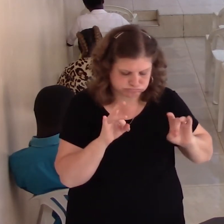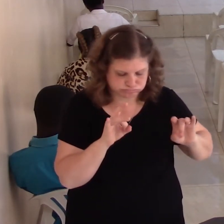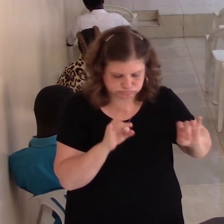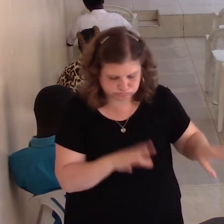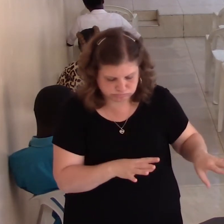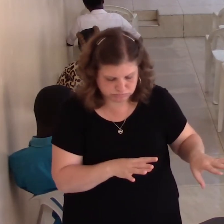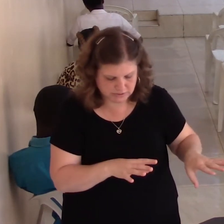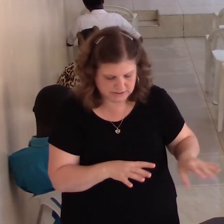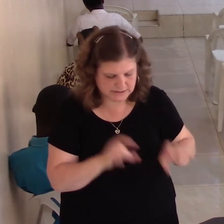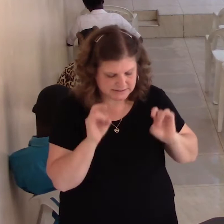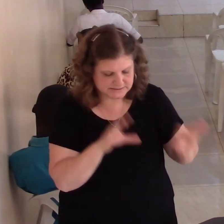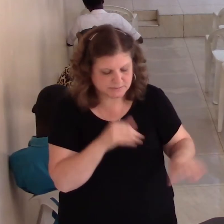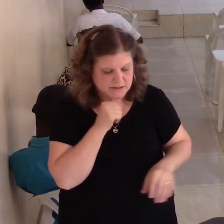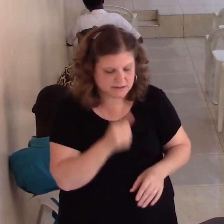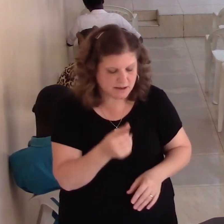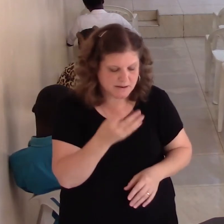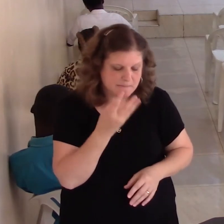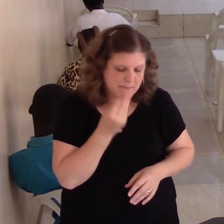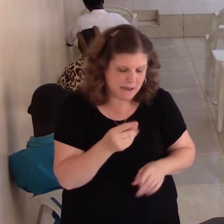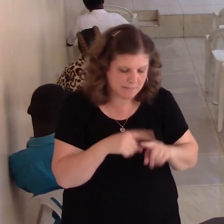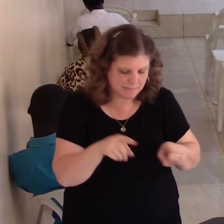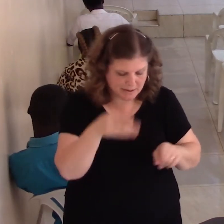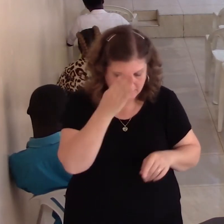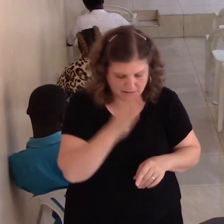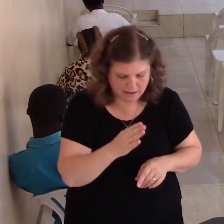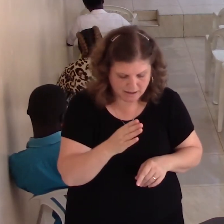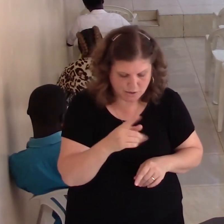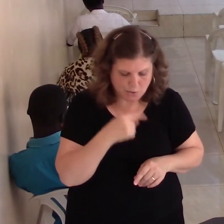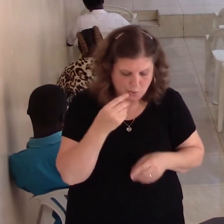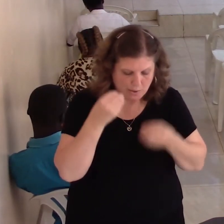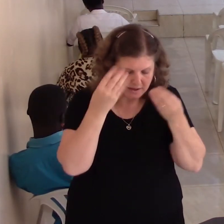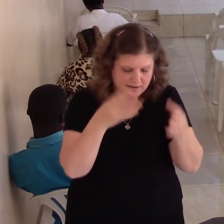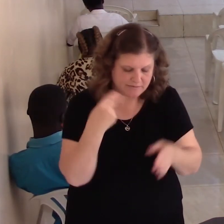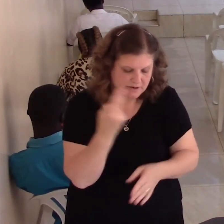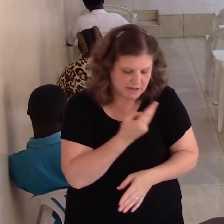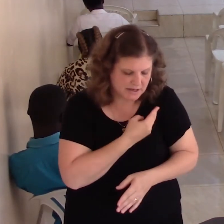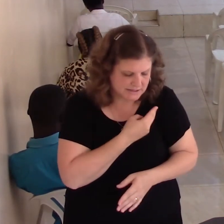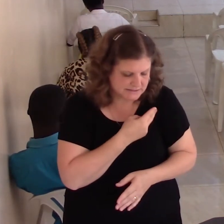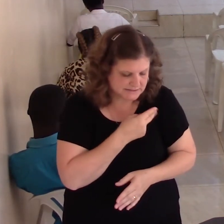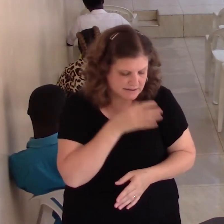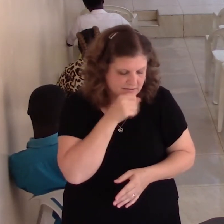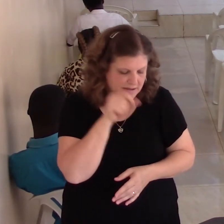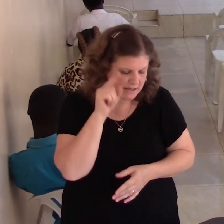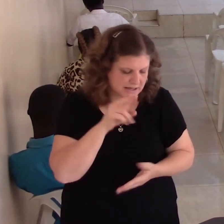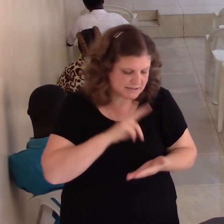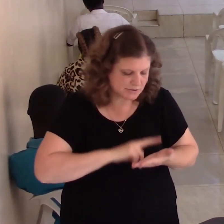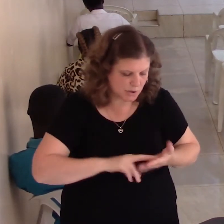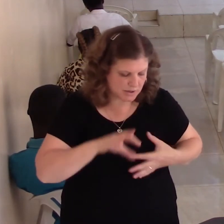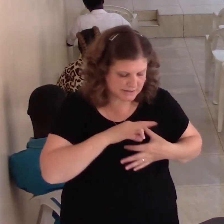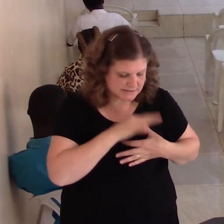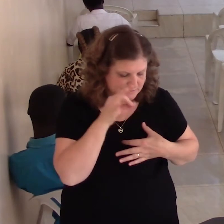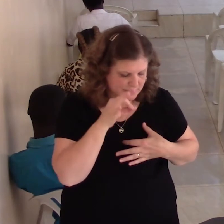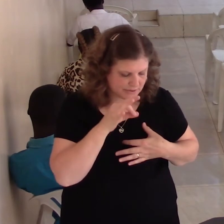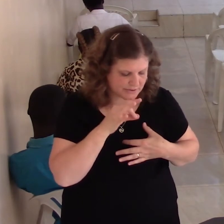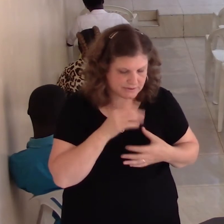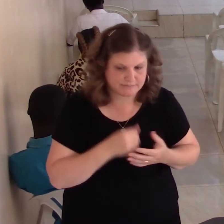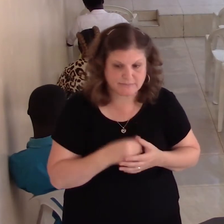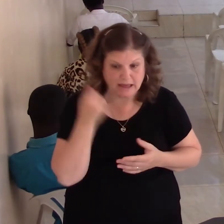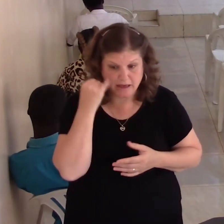God. We have also given unto us this Holy Spirit. And if you're not despising your brother or sister in Christ,